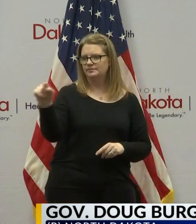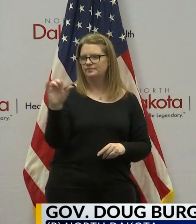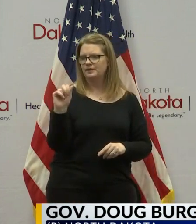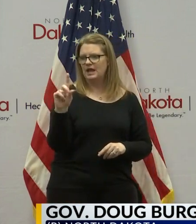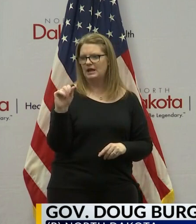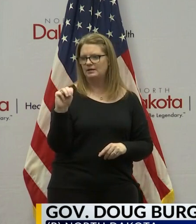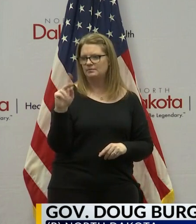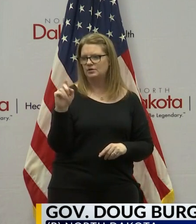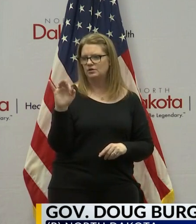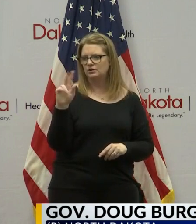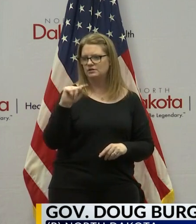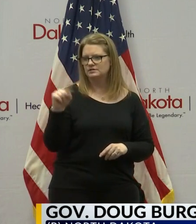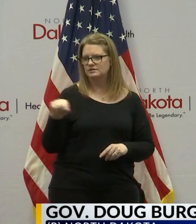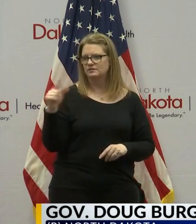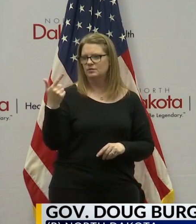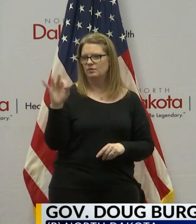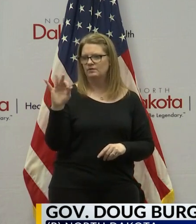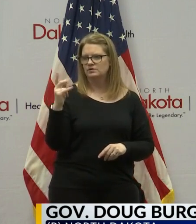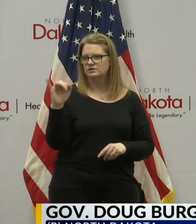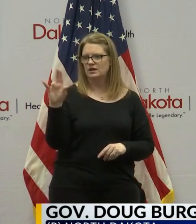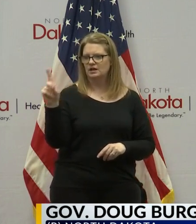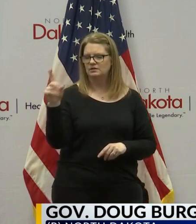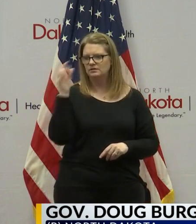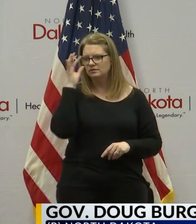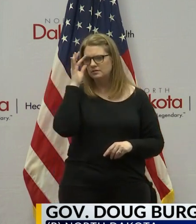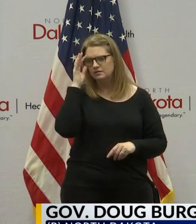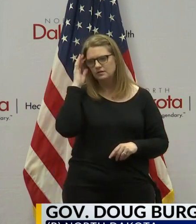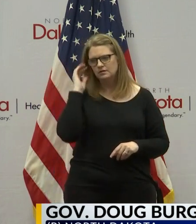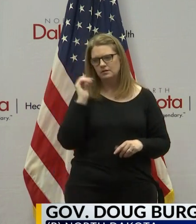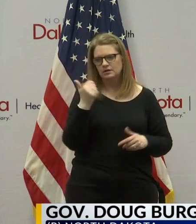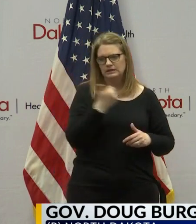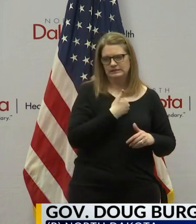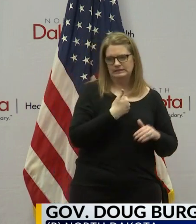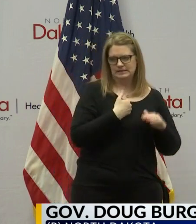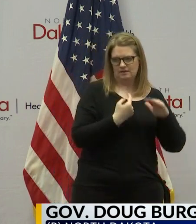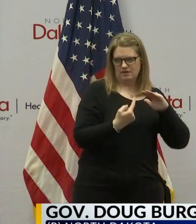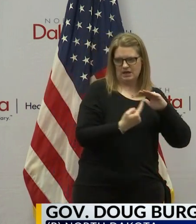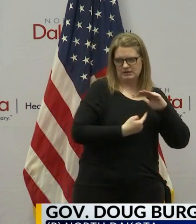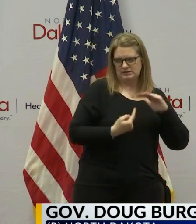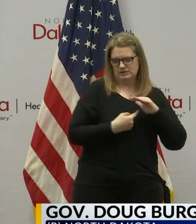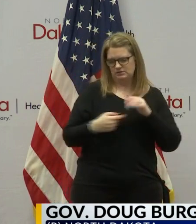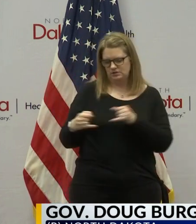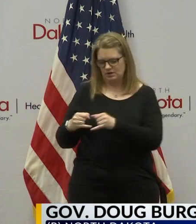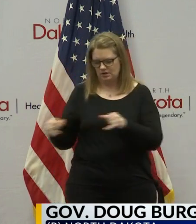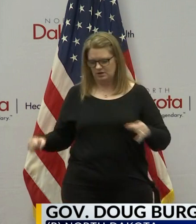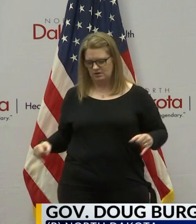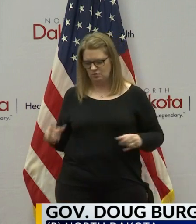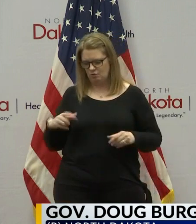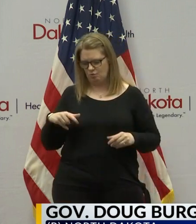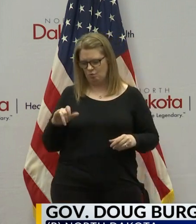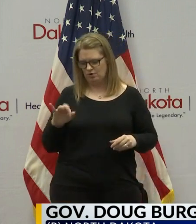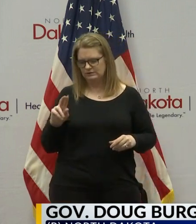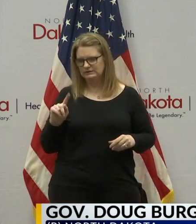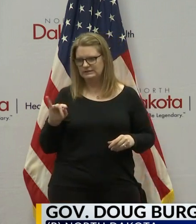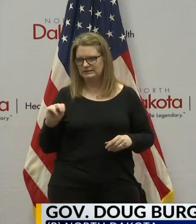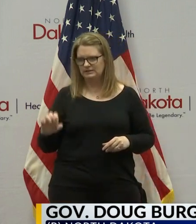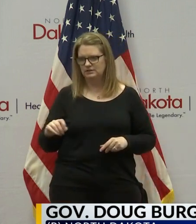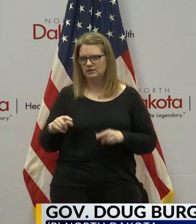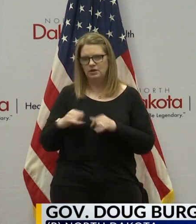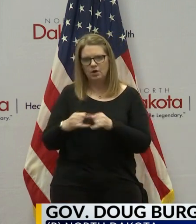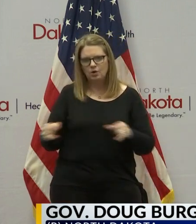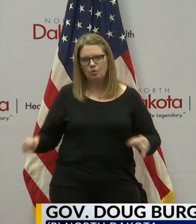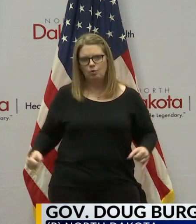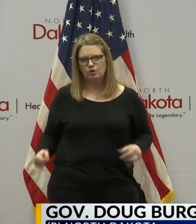Adam Kurtz with the Grand Forks Herald. Can you explain the difference between self-isolation and quarantine and how is a quarantine